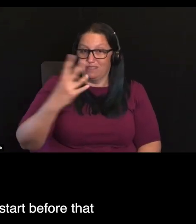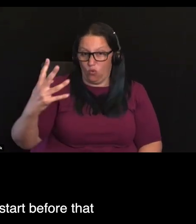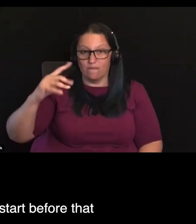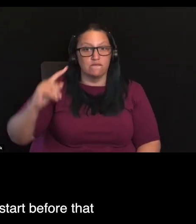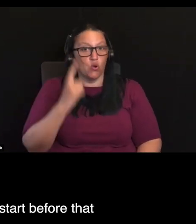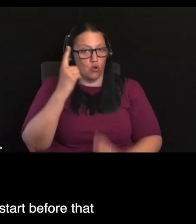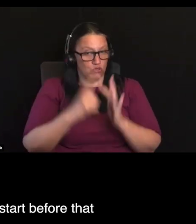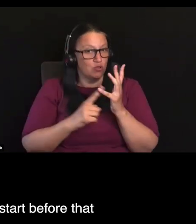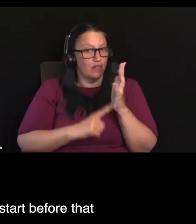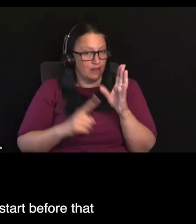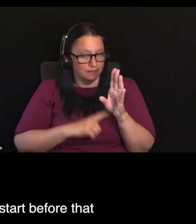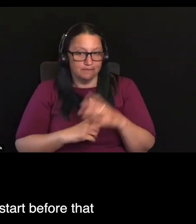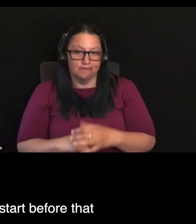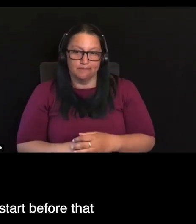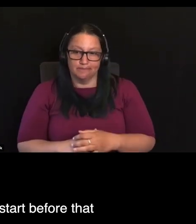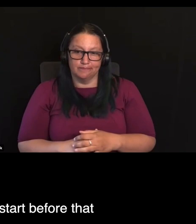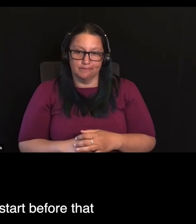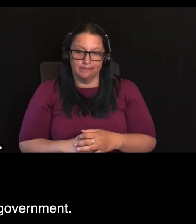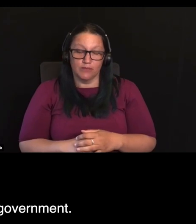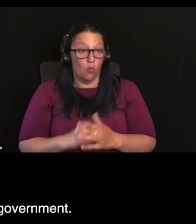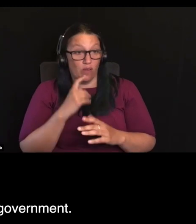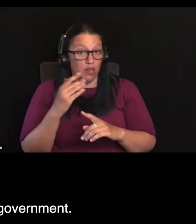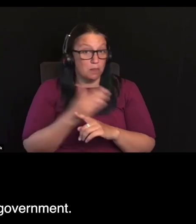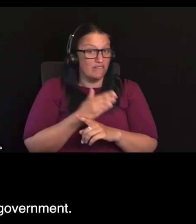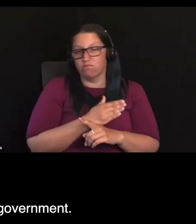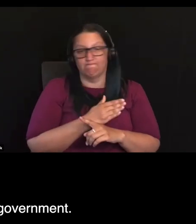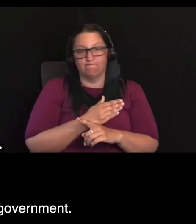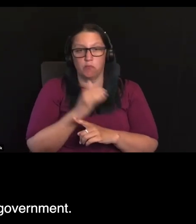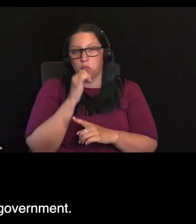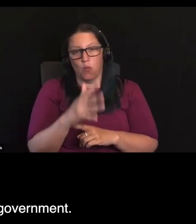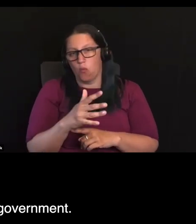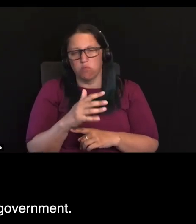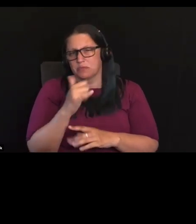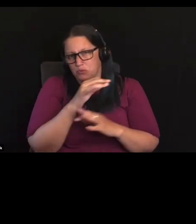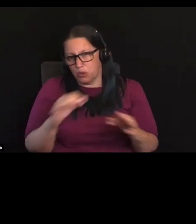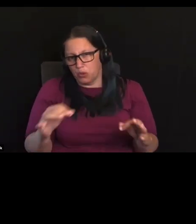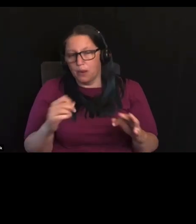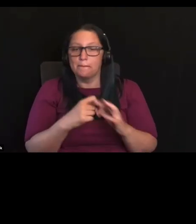It would be unlikely these would start before that, but there's still a decision for government.